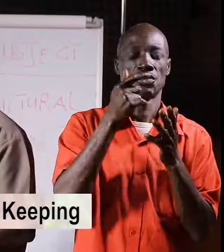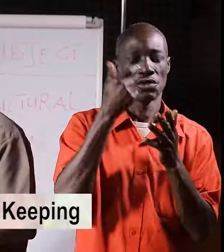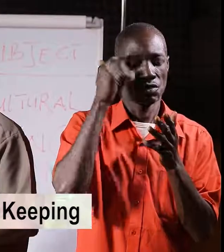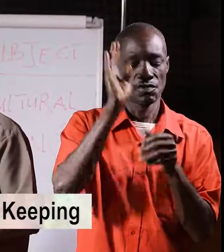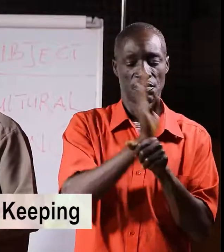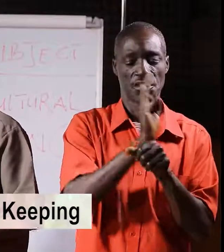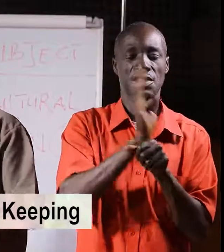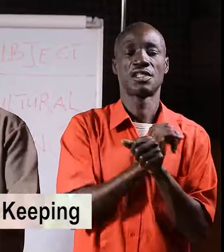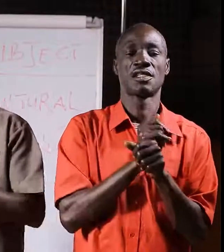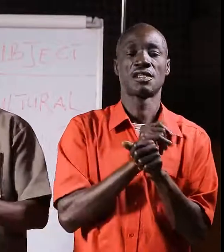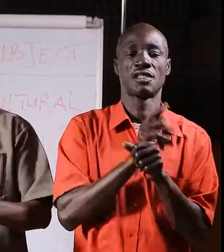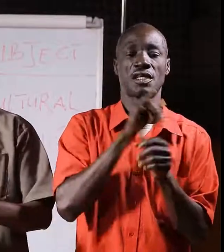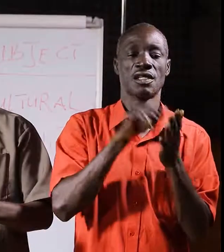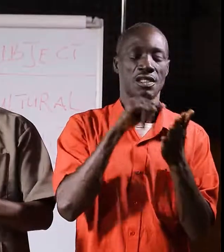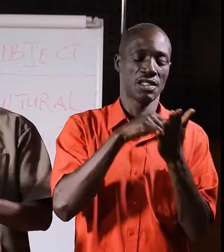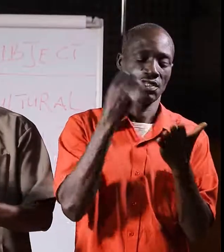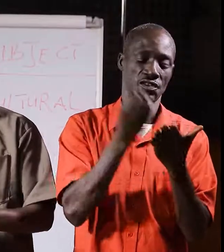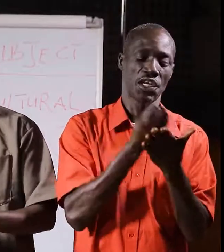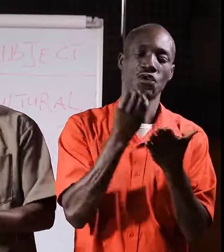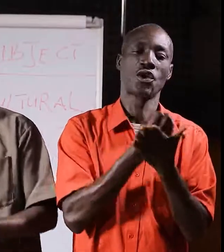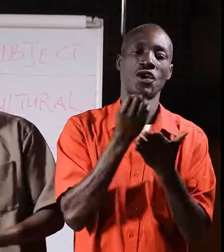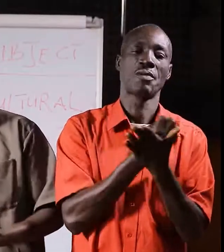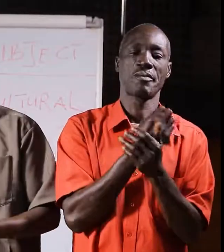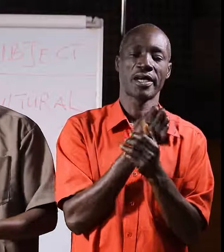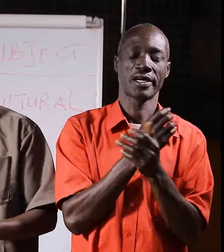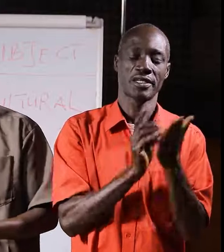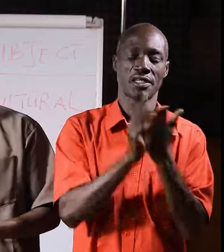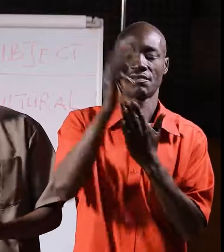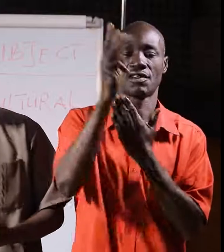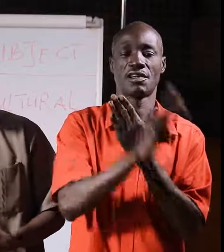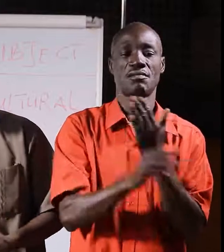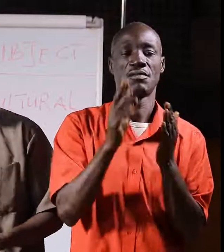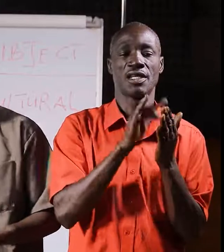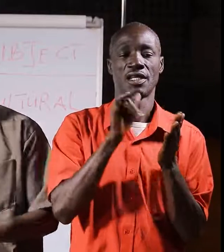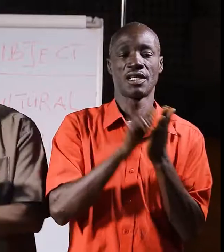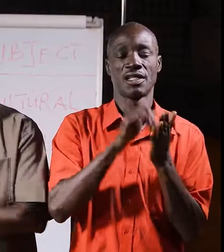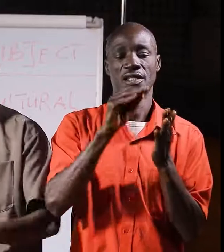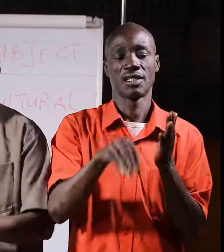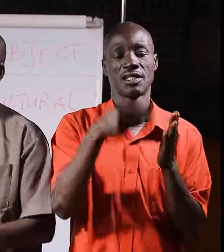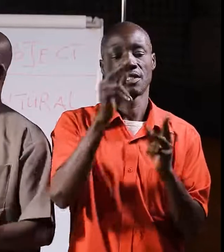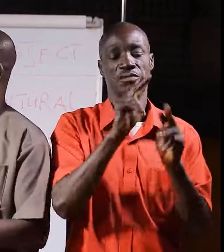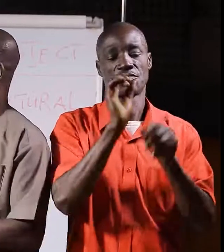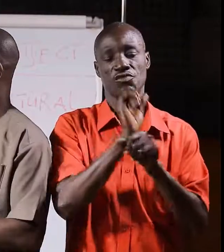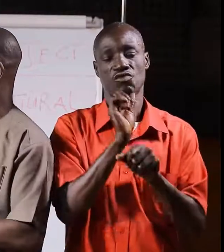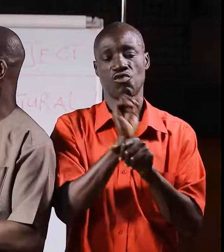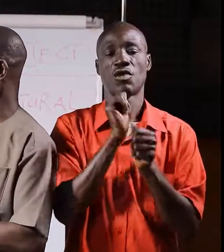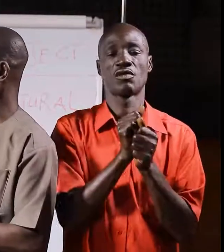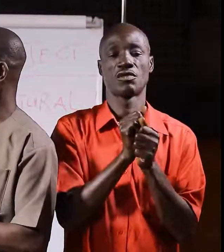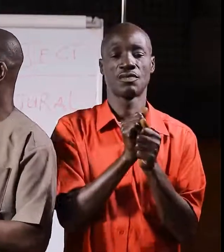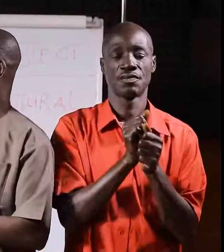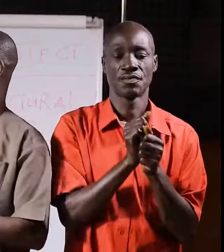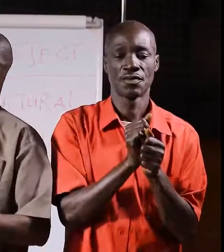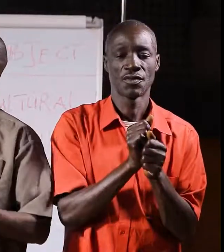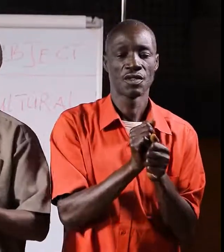So, this makes the bees to be subdued, and you remove the honey very, very easy.